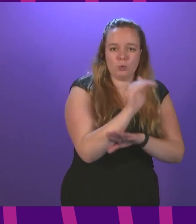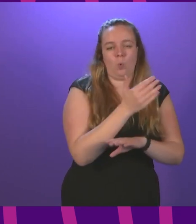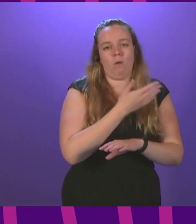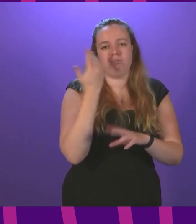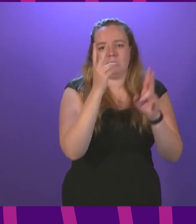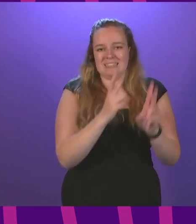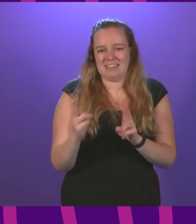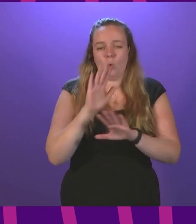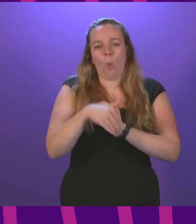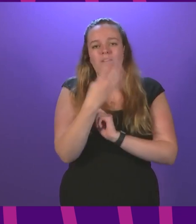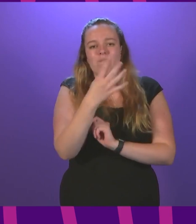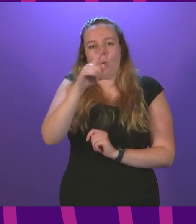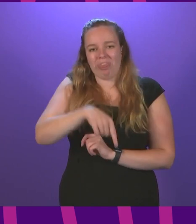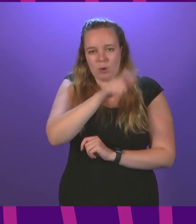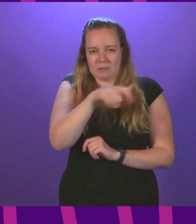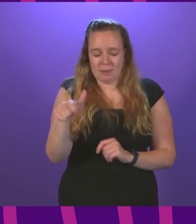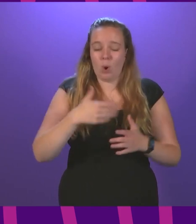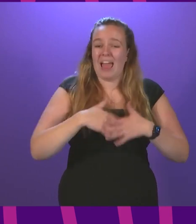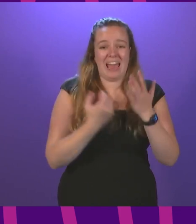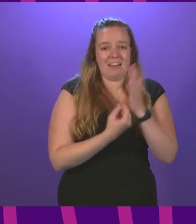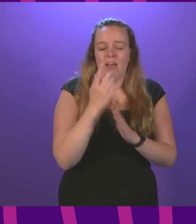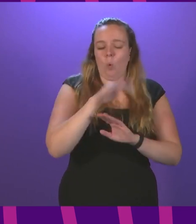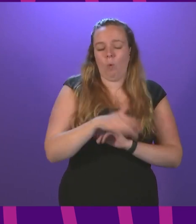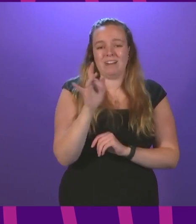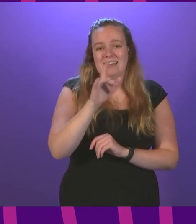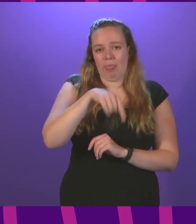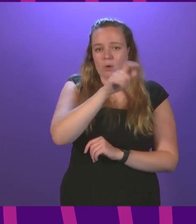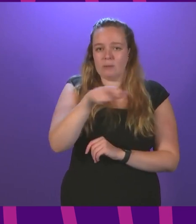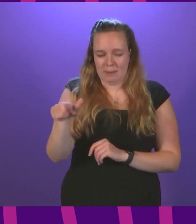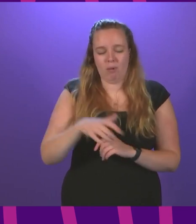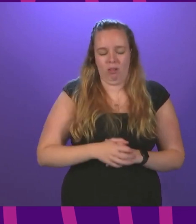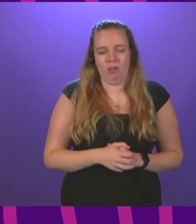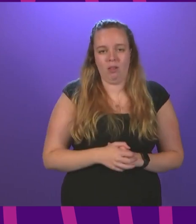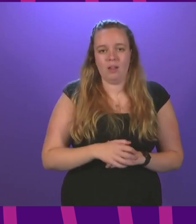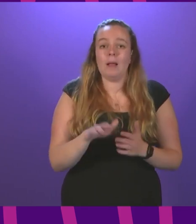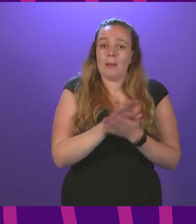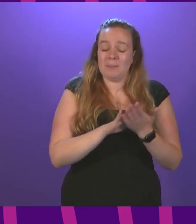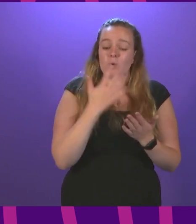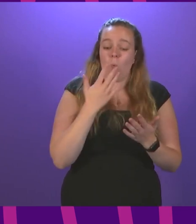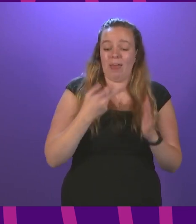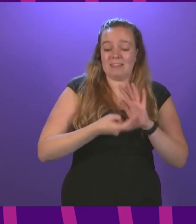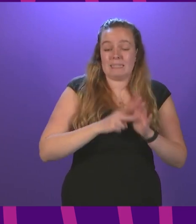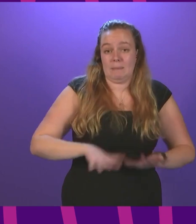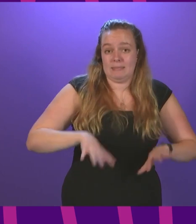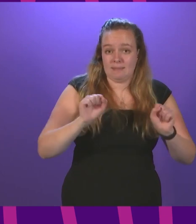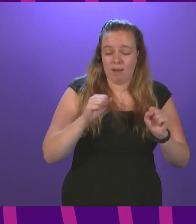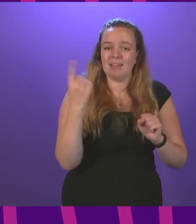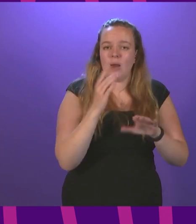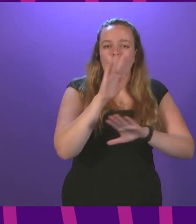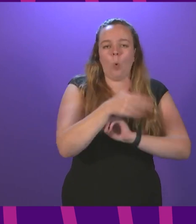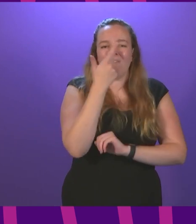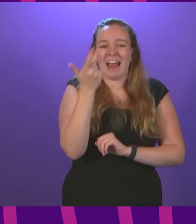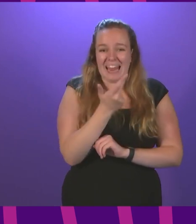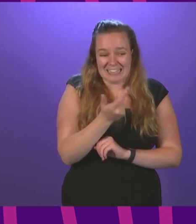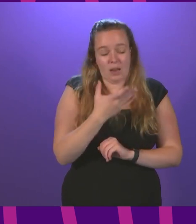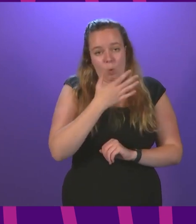of more than 4,000 people and to any event of more than 10,000 people. This means that once the scheme starts, anyone over the age of 18